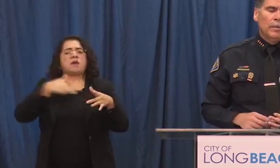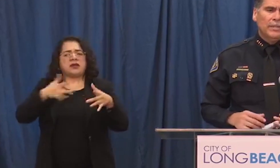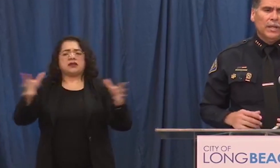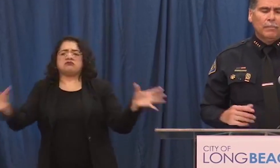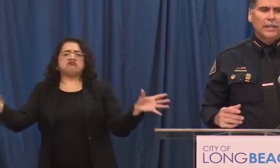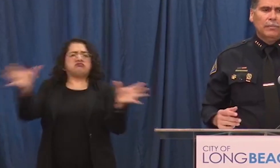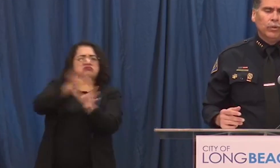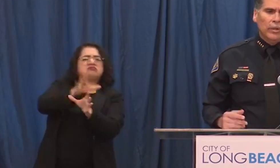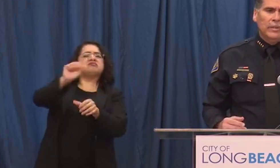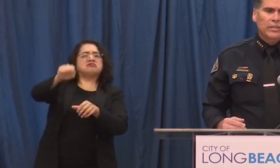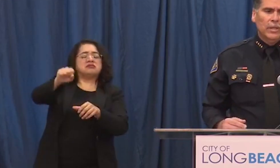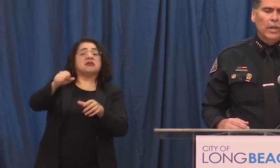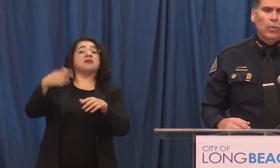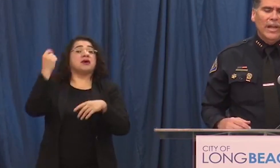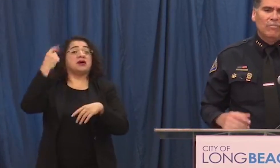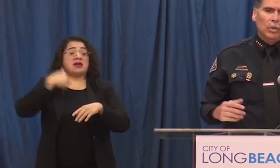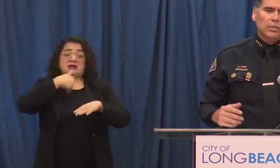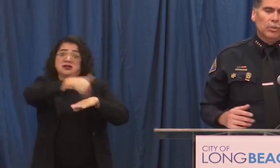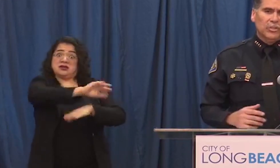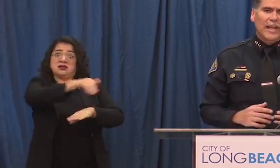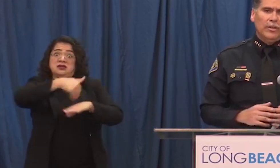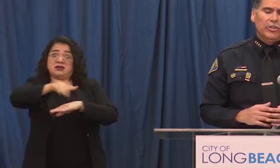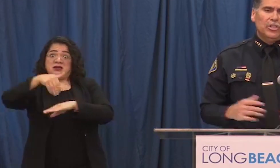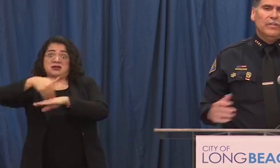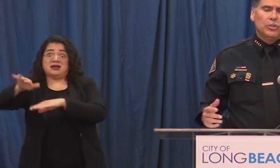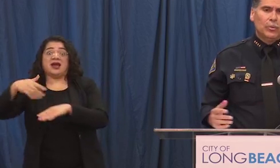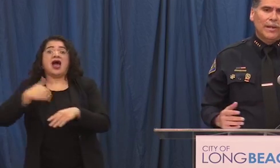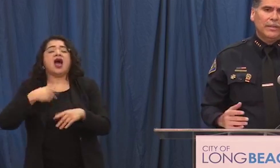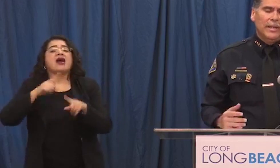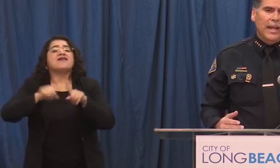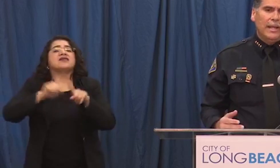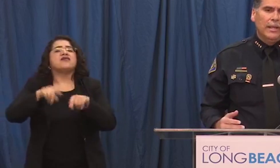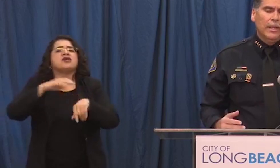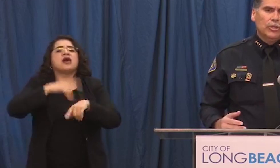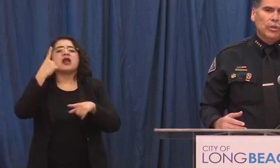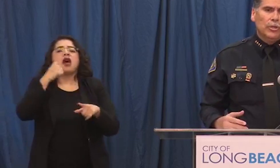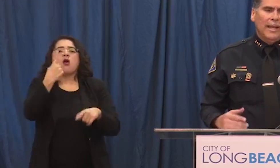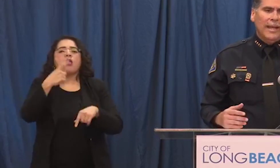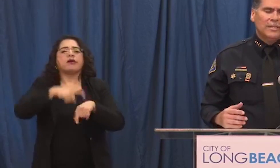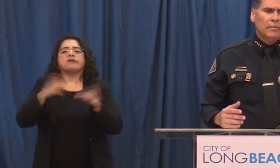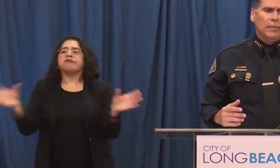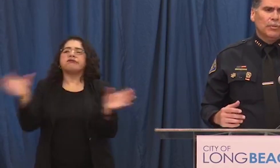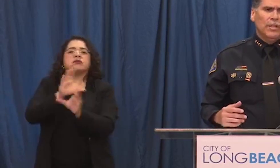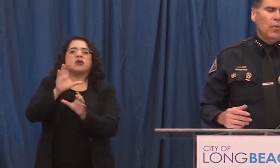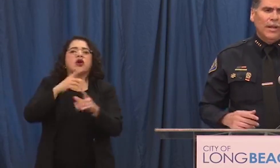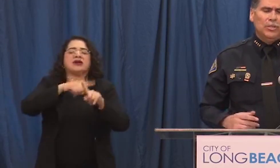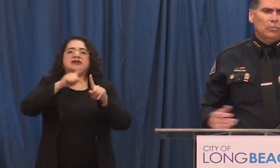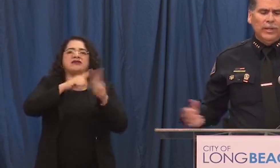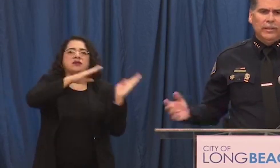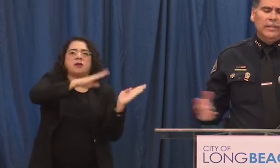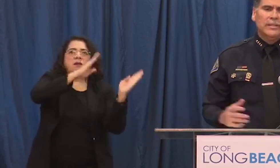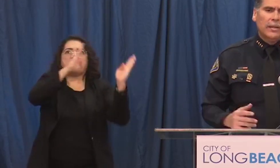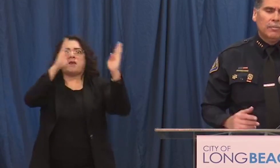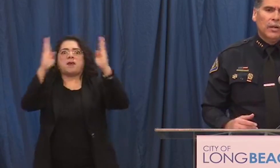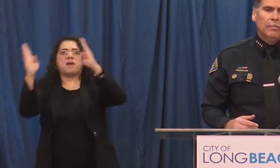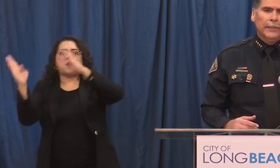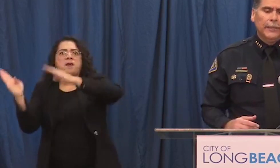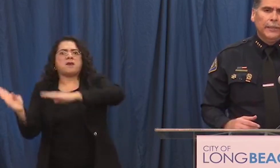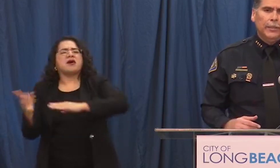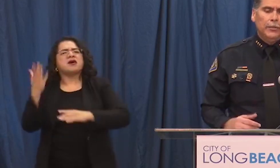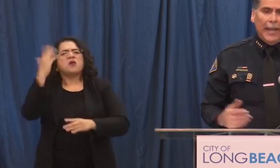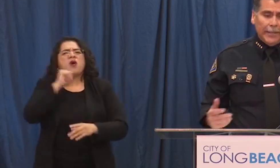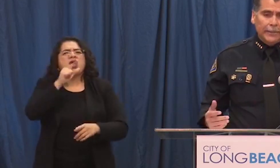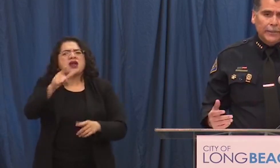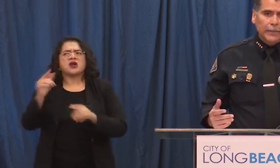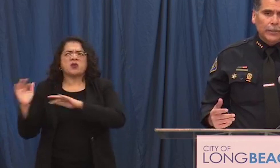remember when we talk about deployments we have multiple staggered shifts throughout the day so you can't some people say why don't you bring in the entire department